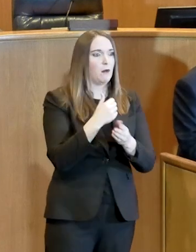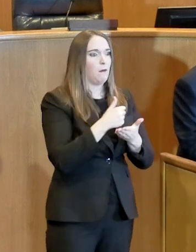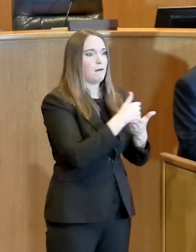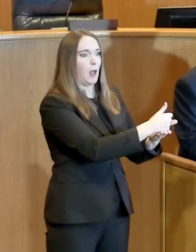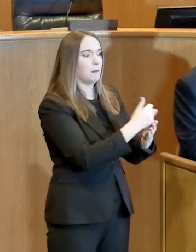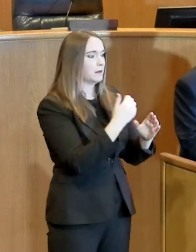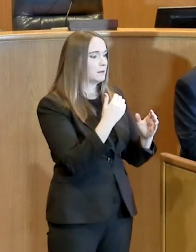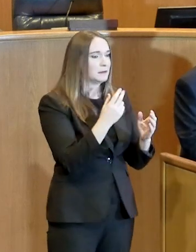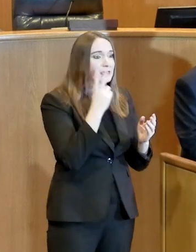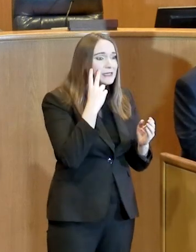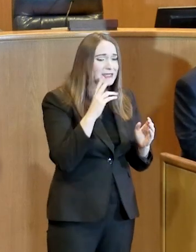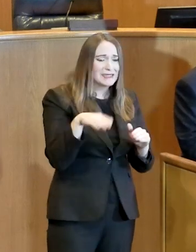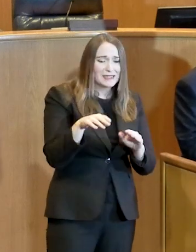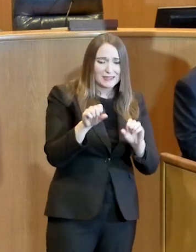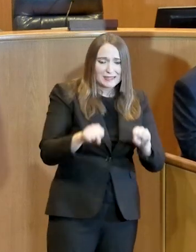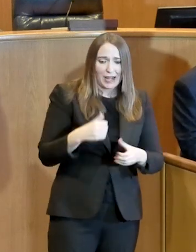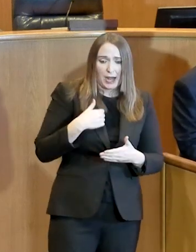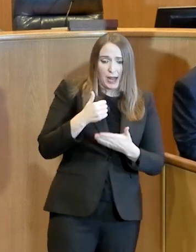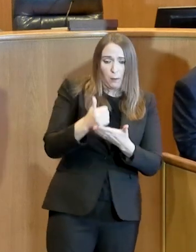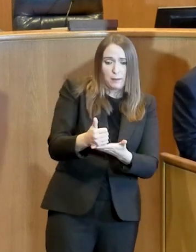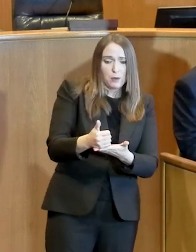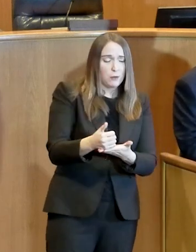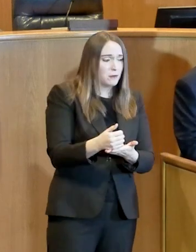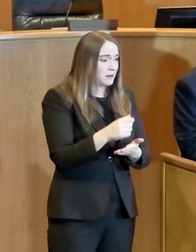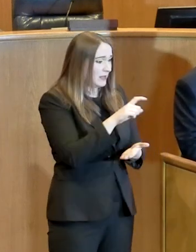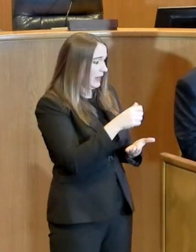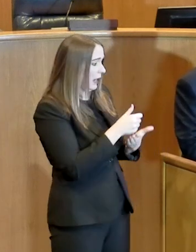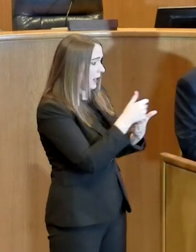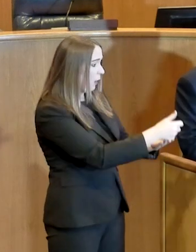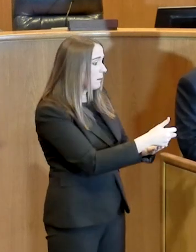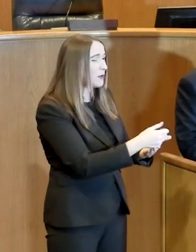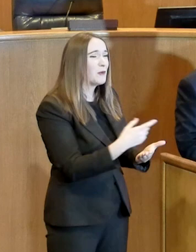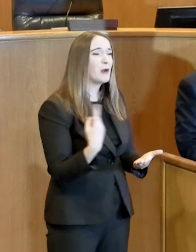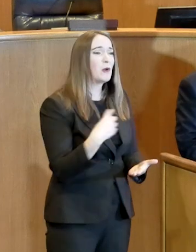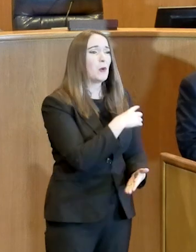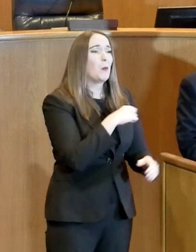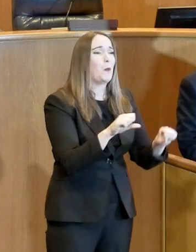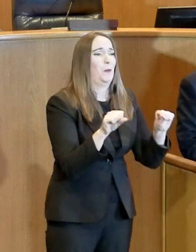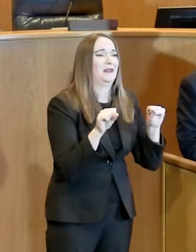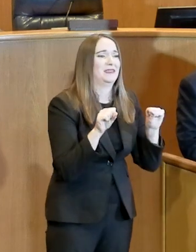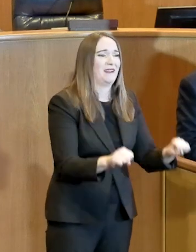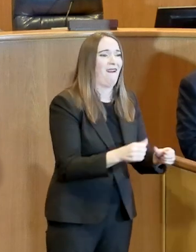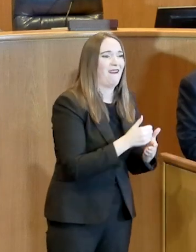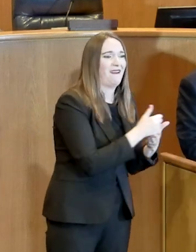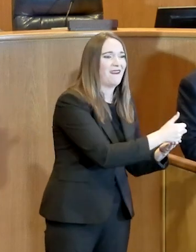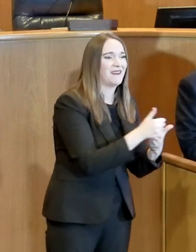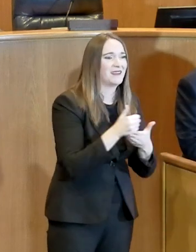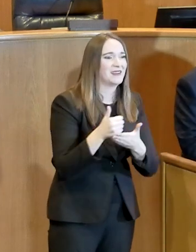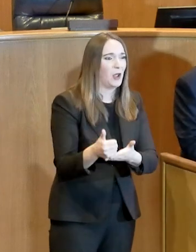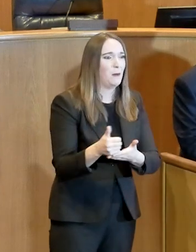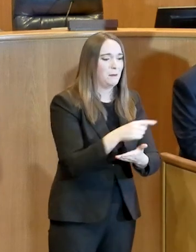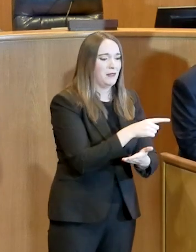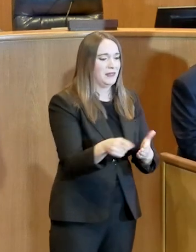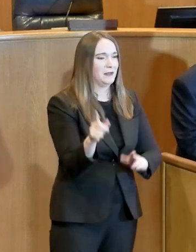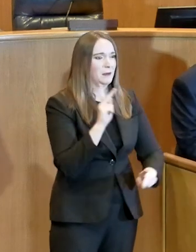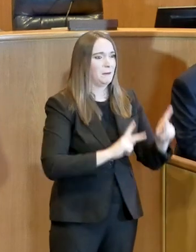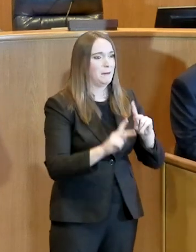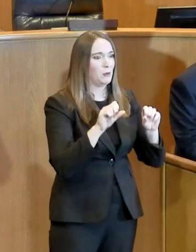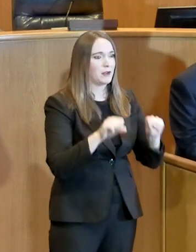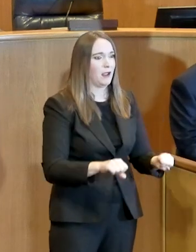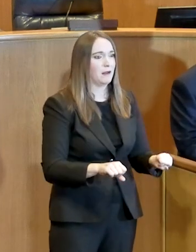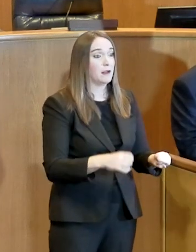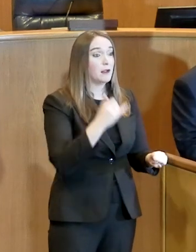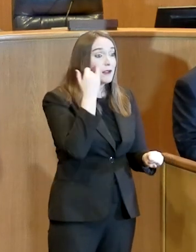That's something very productive that is in our control that we can do. And the opportunity for us to listen to our fellow neighbors'